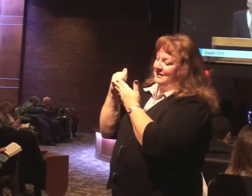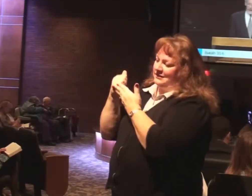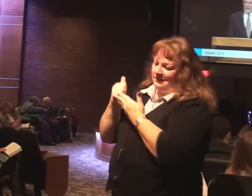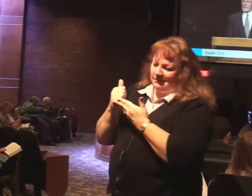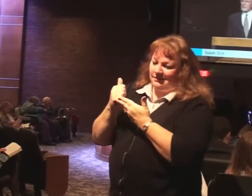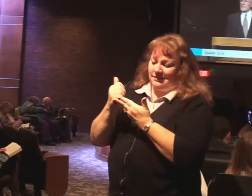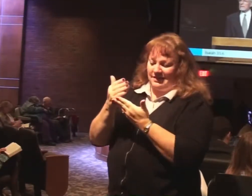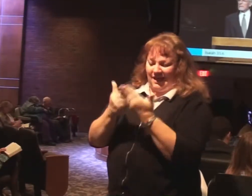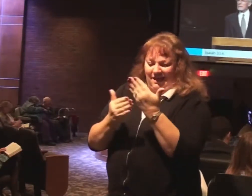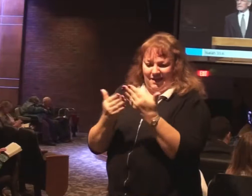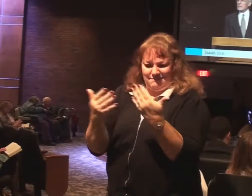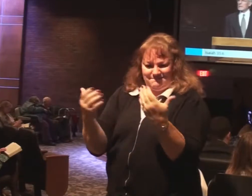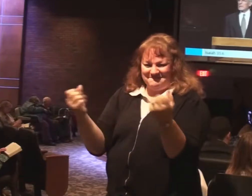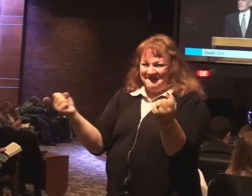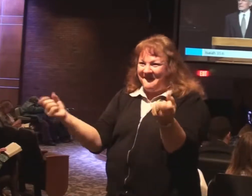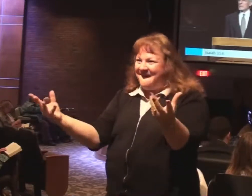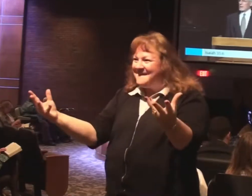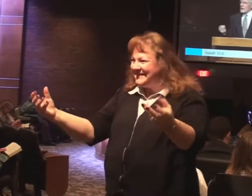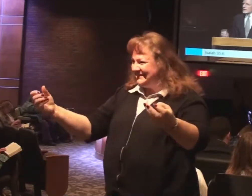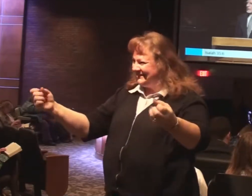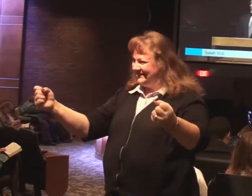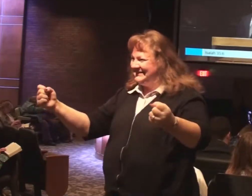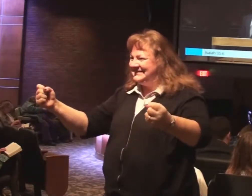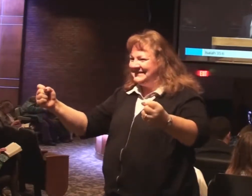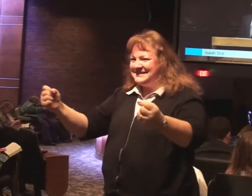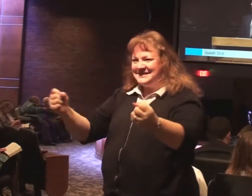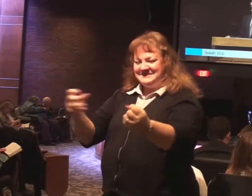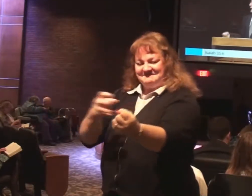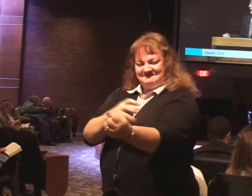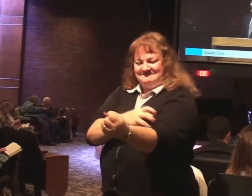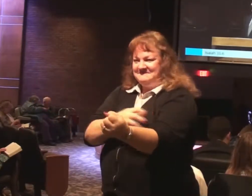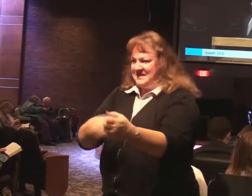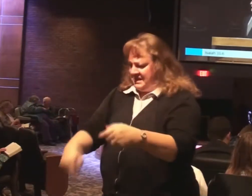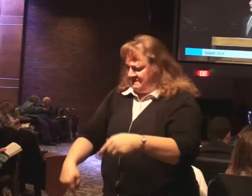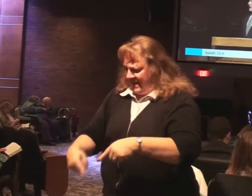hands. Strengthen those weakened knees.